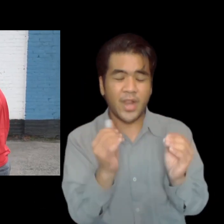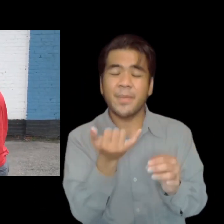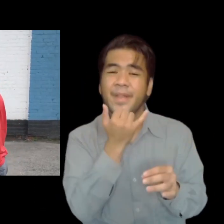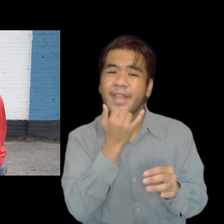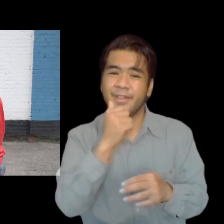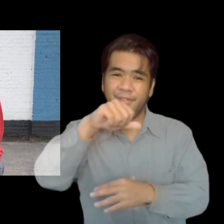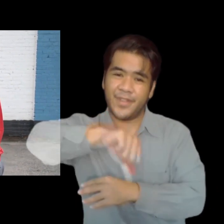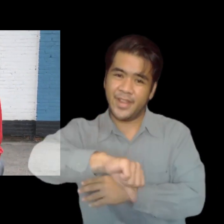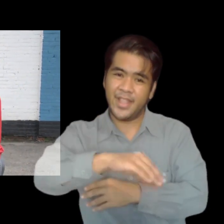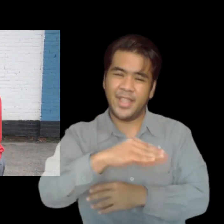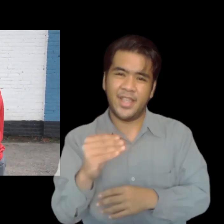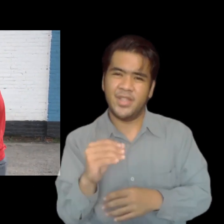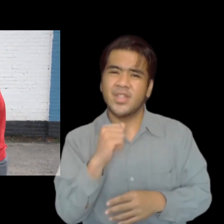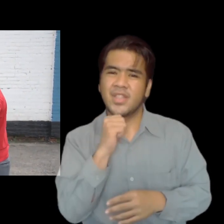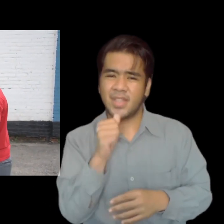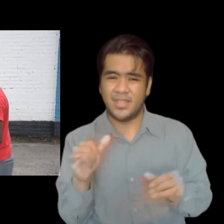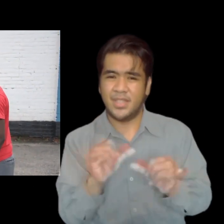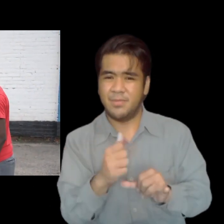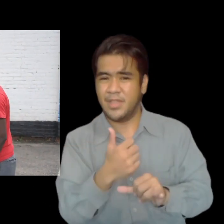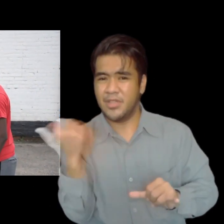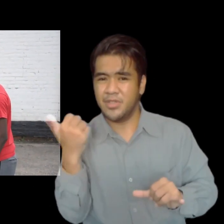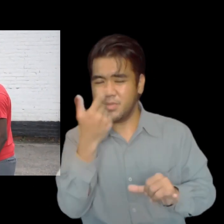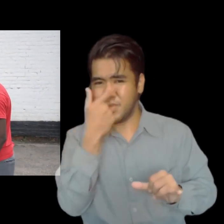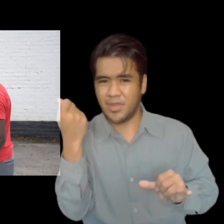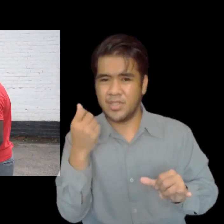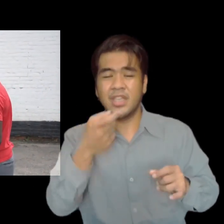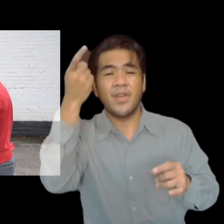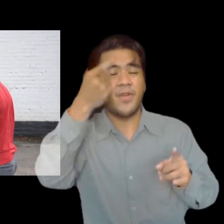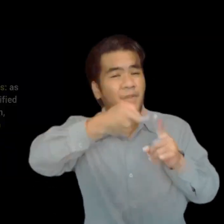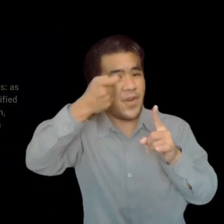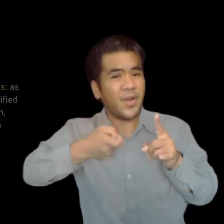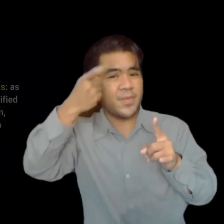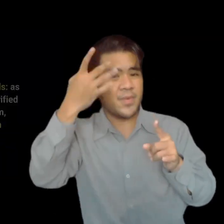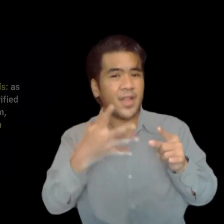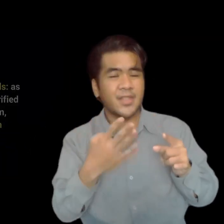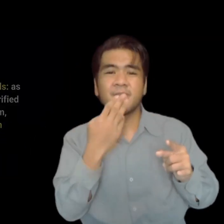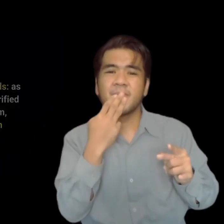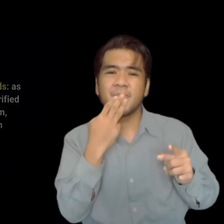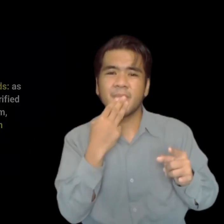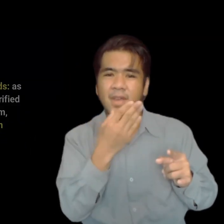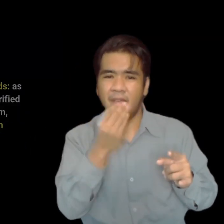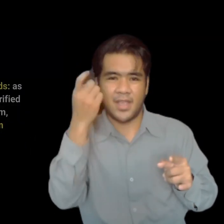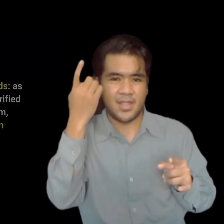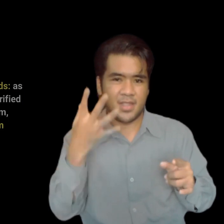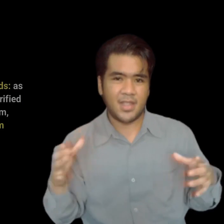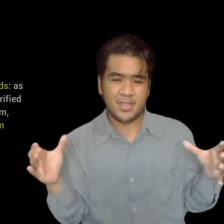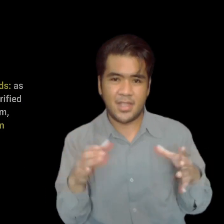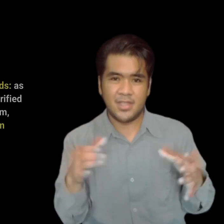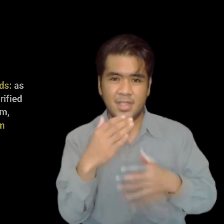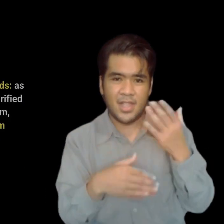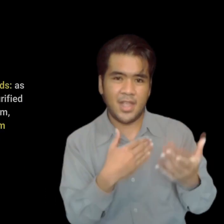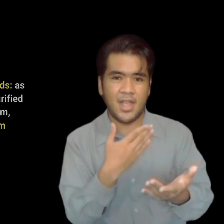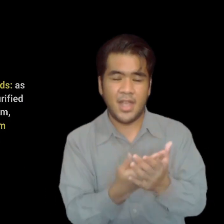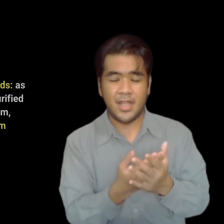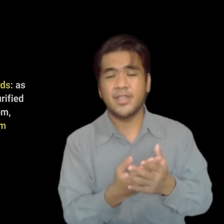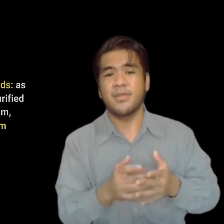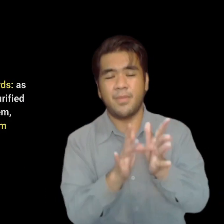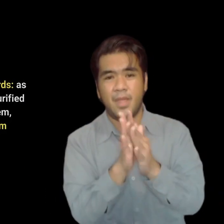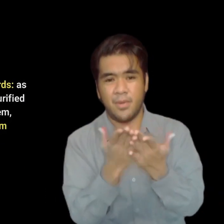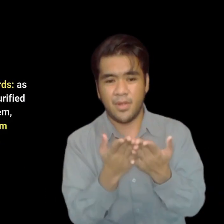we use different reference books, our beliefs will also be different. The Bible is the written Word of God, and the words of God are pure.